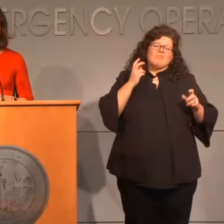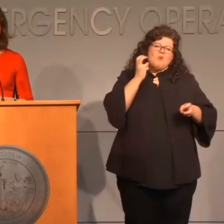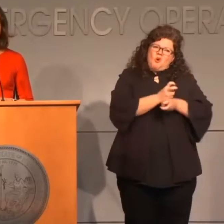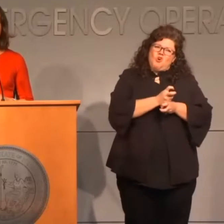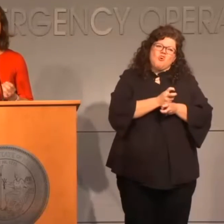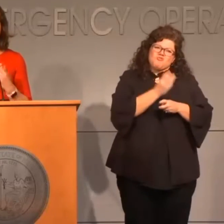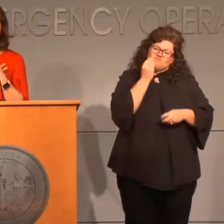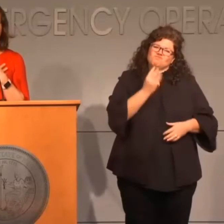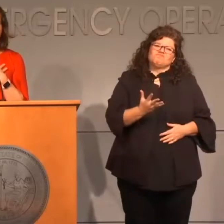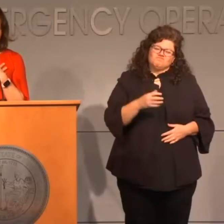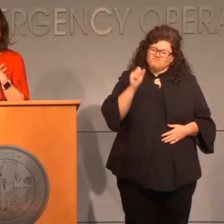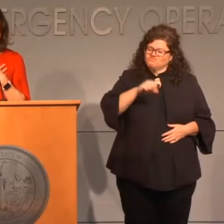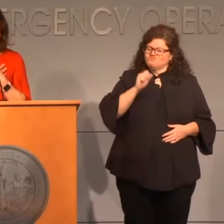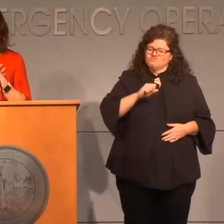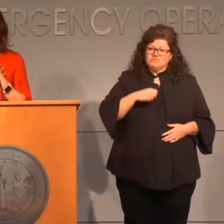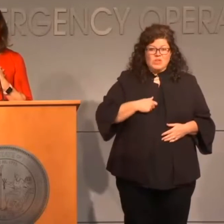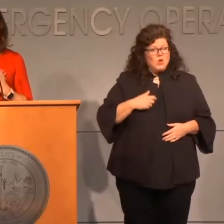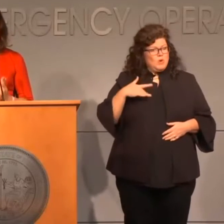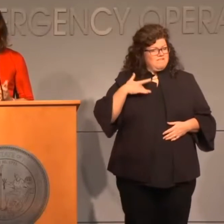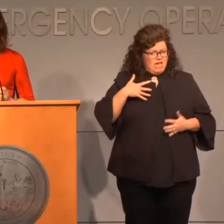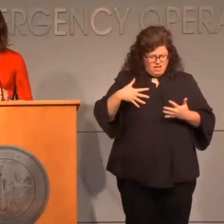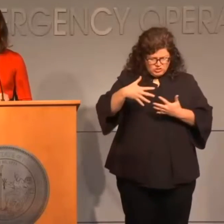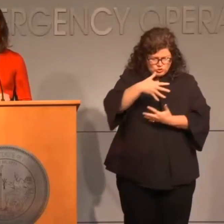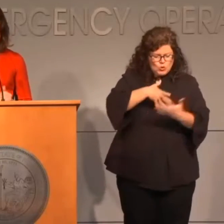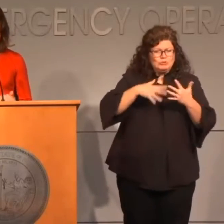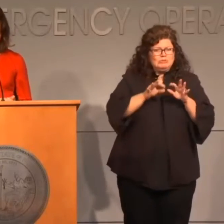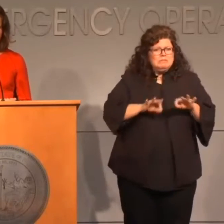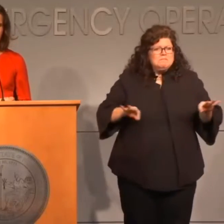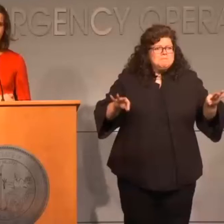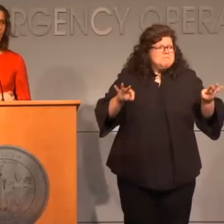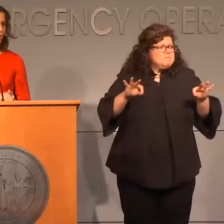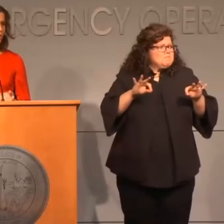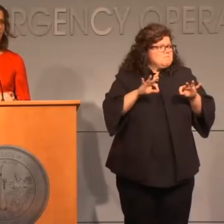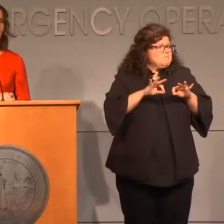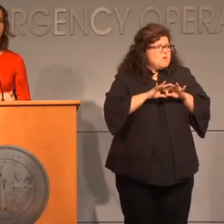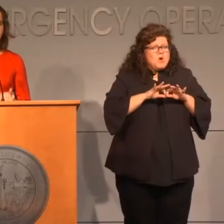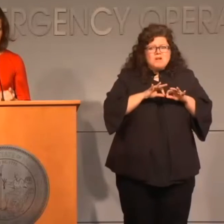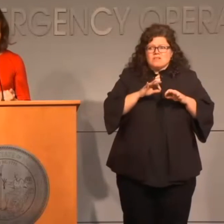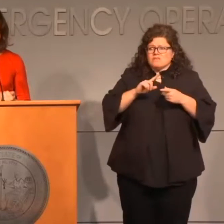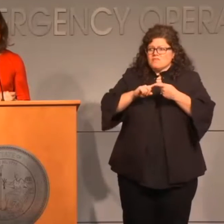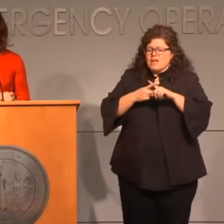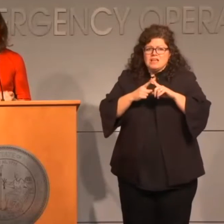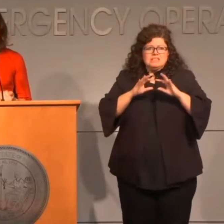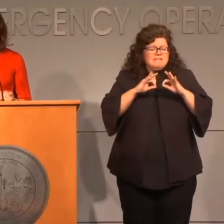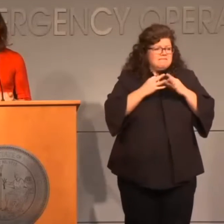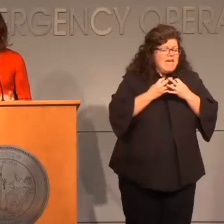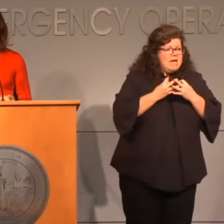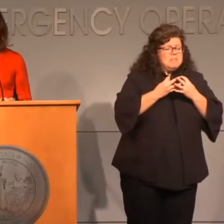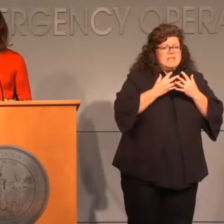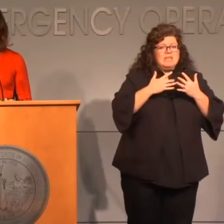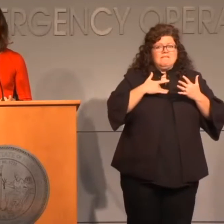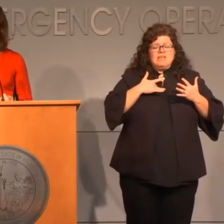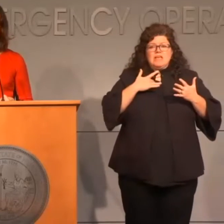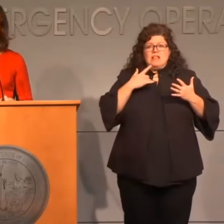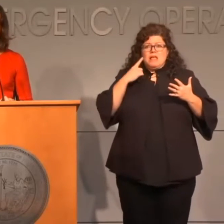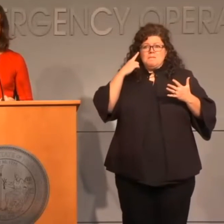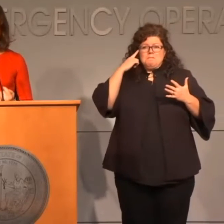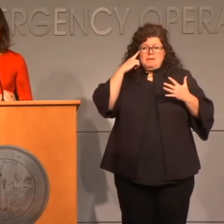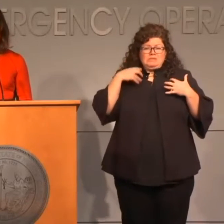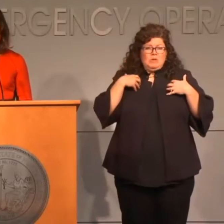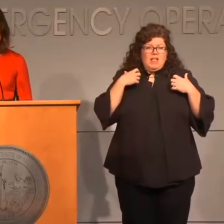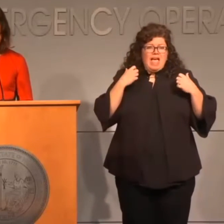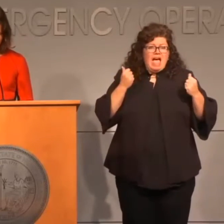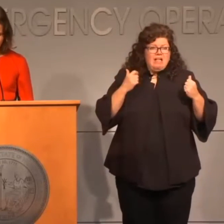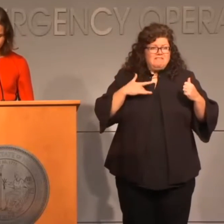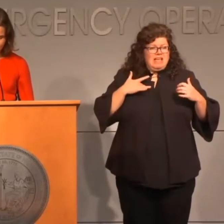Social interaction is what makes us human. I mean, all of this can really take a toll on our mental health. And so I just want to remind people that